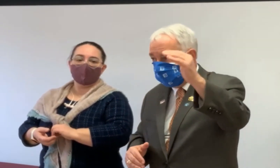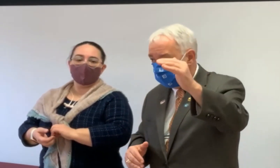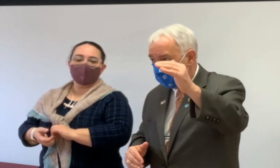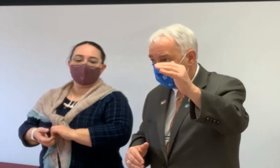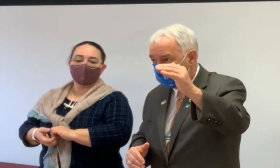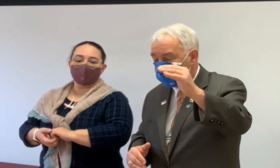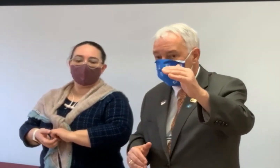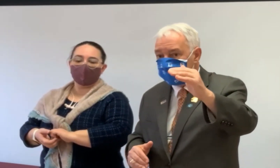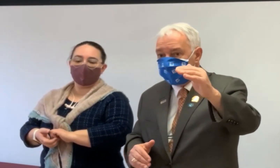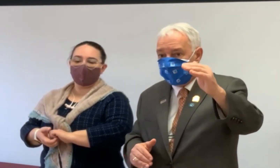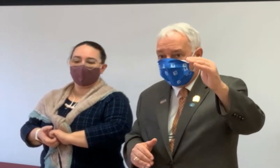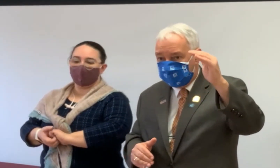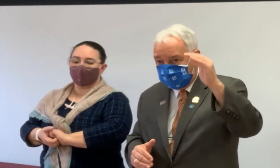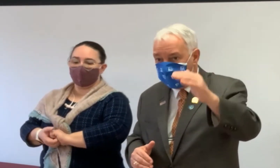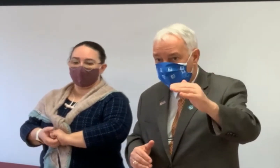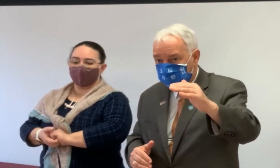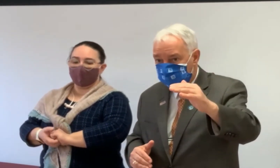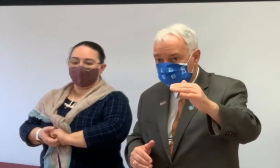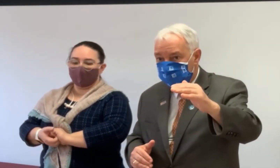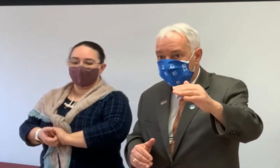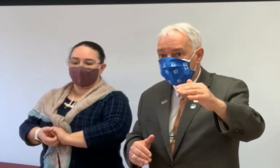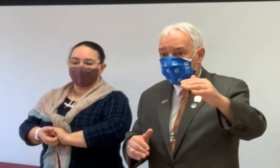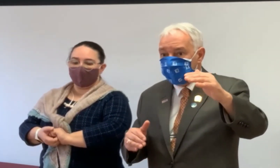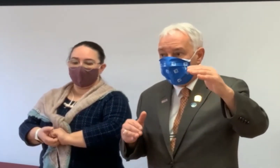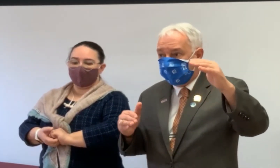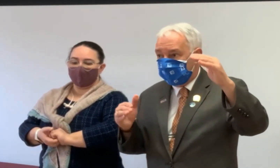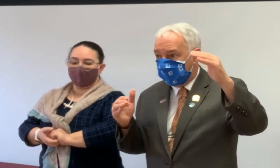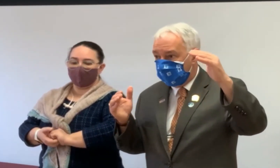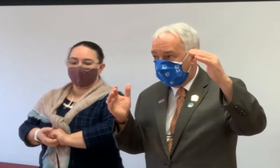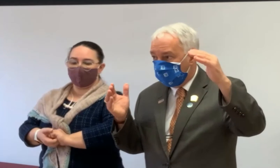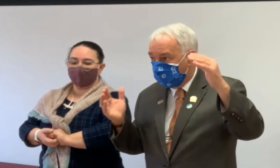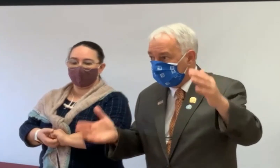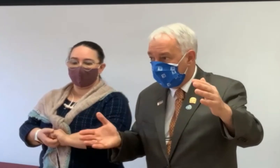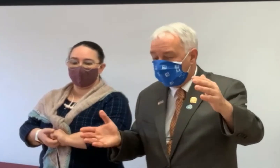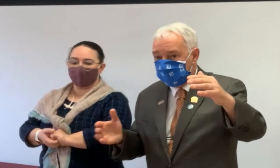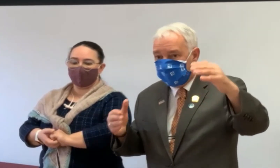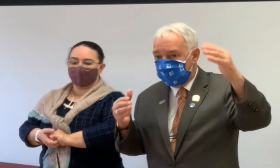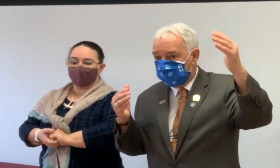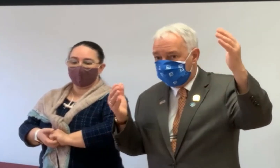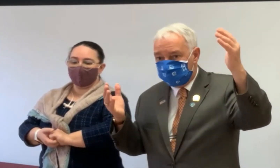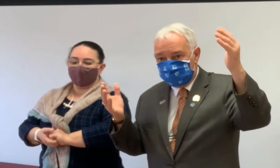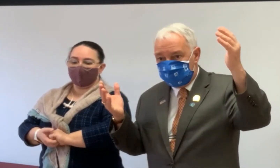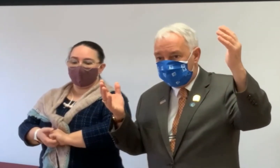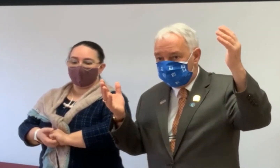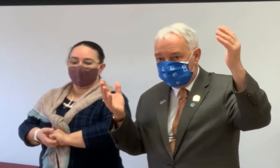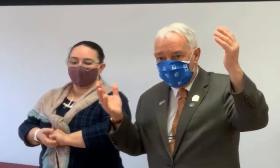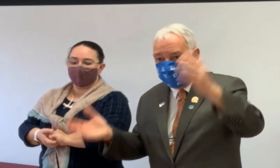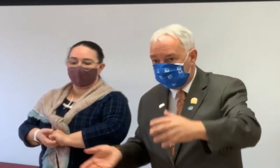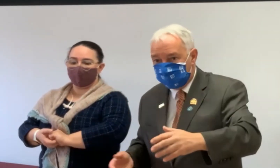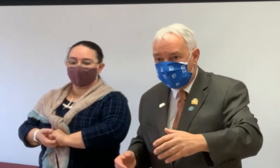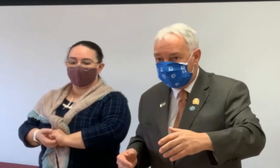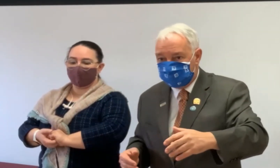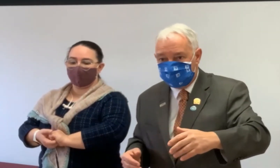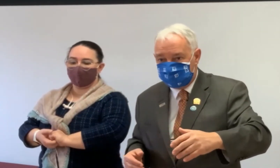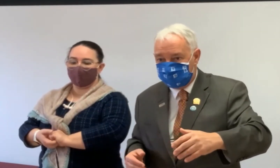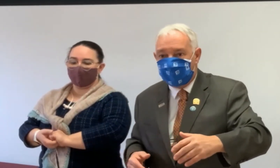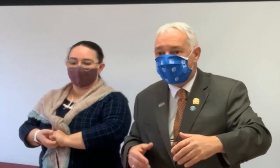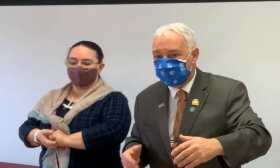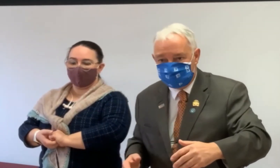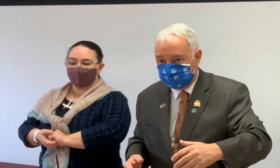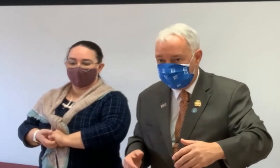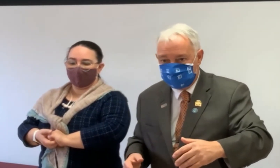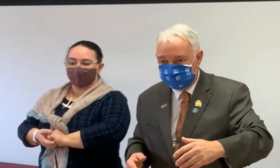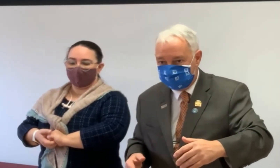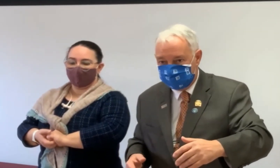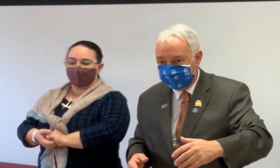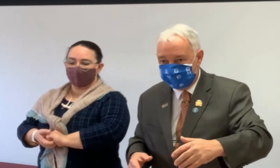All the people have a home. They have all the equity in it because they paid off the mortgage 20